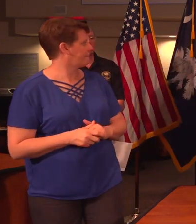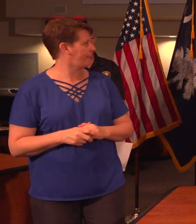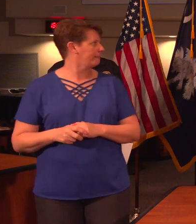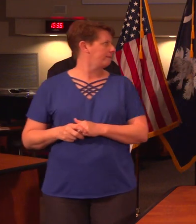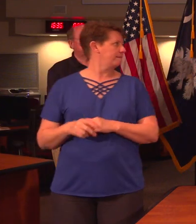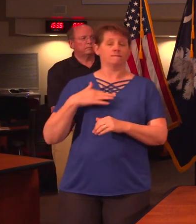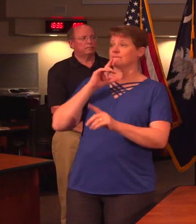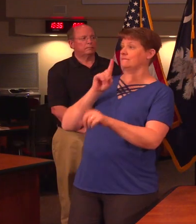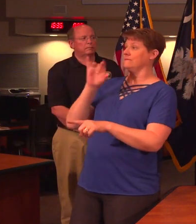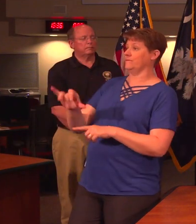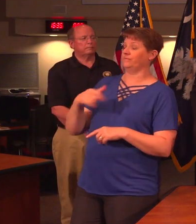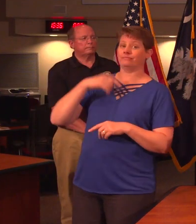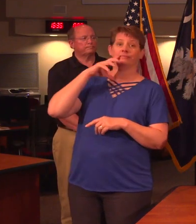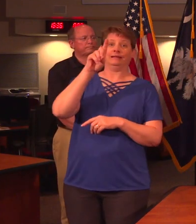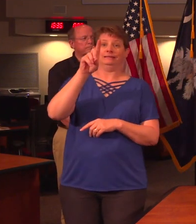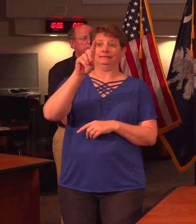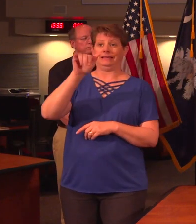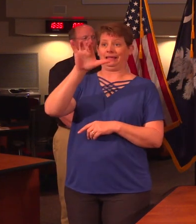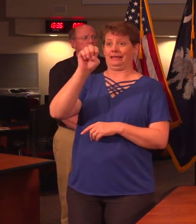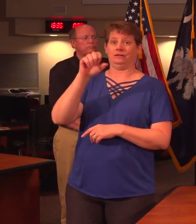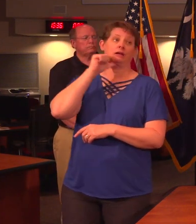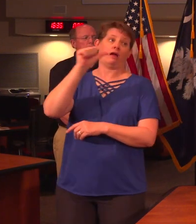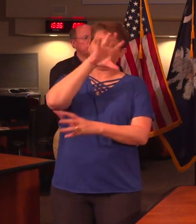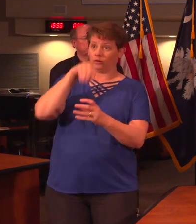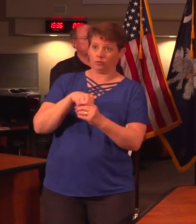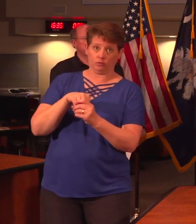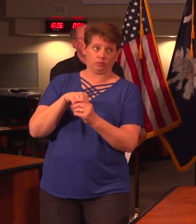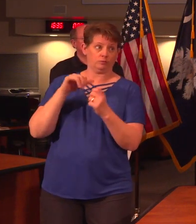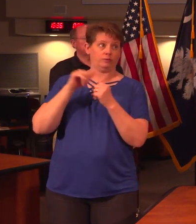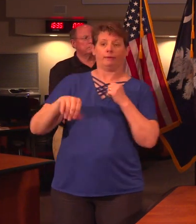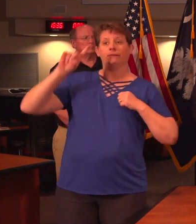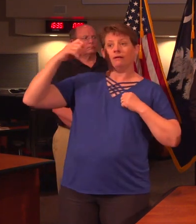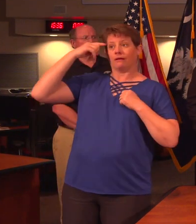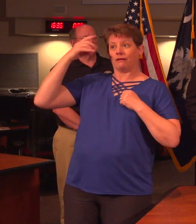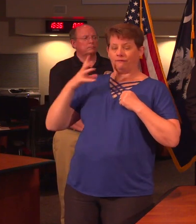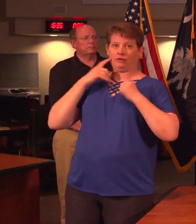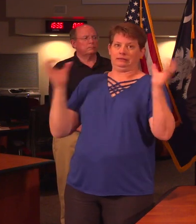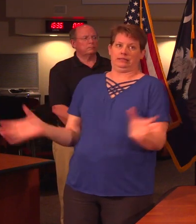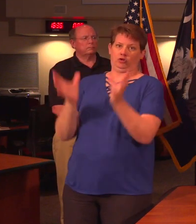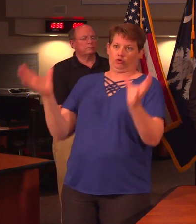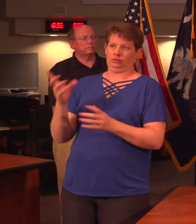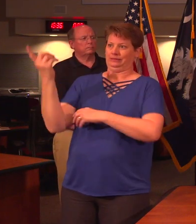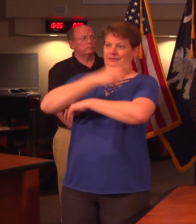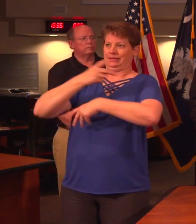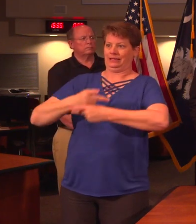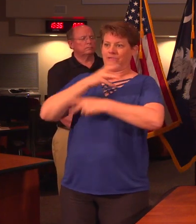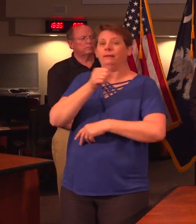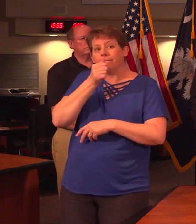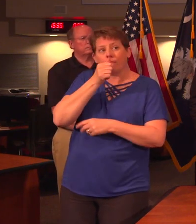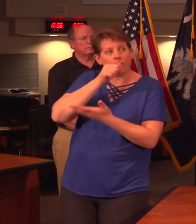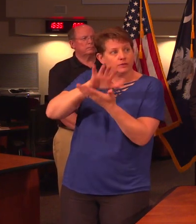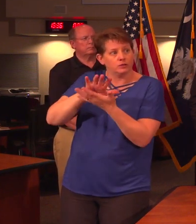I'll answer that. think daycares are not included, but the governor has encouraged daycares and private